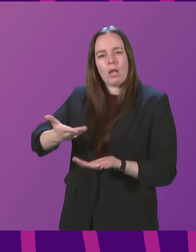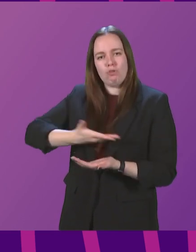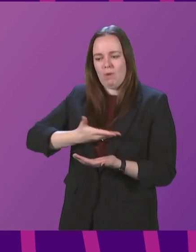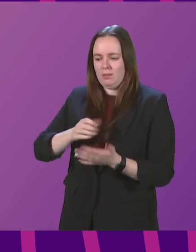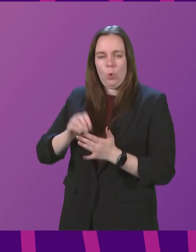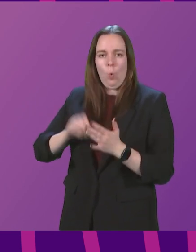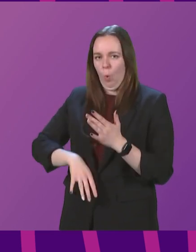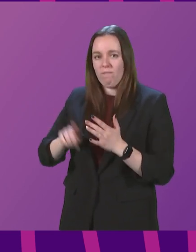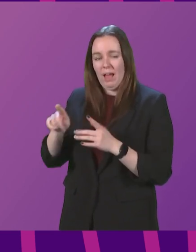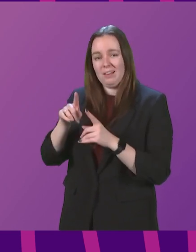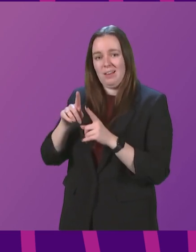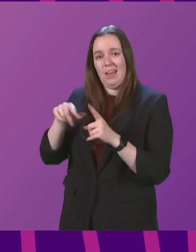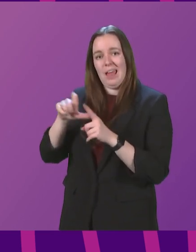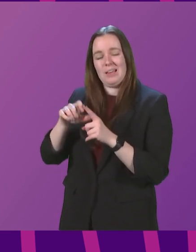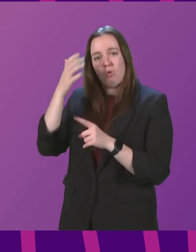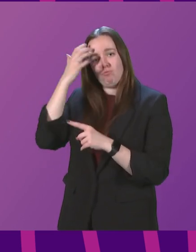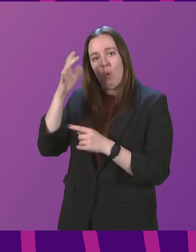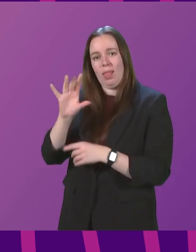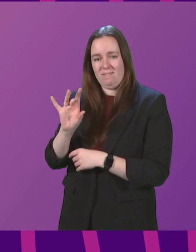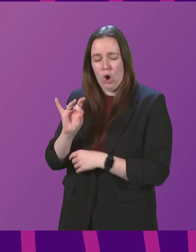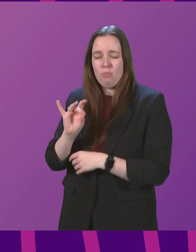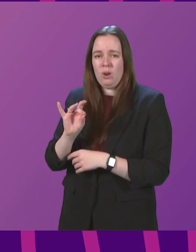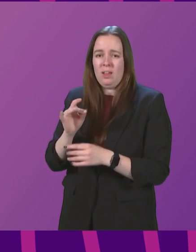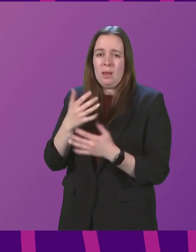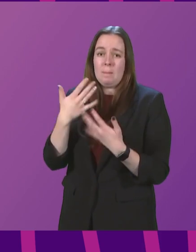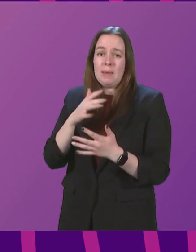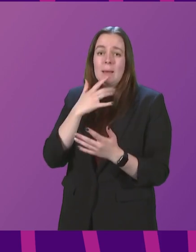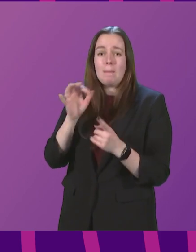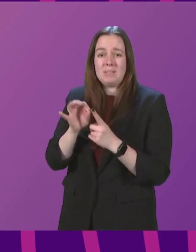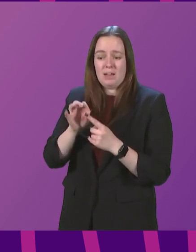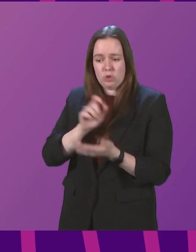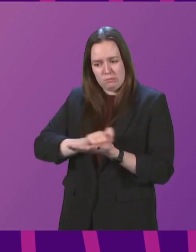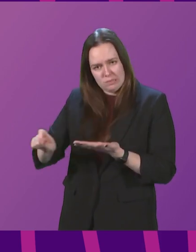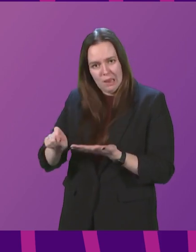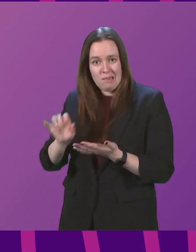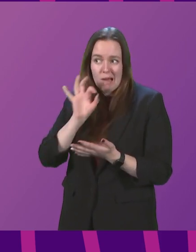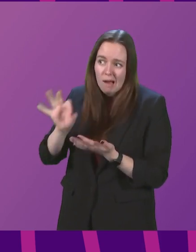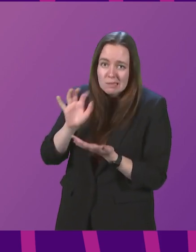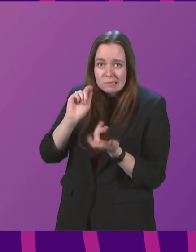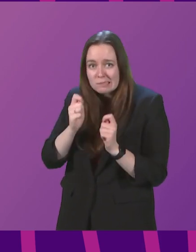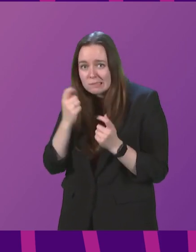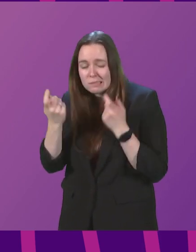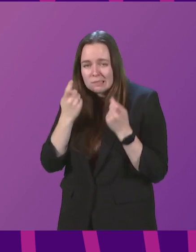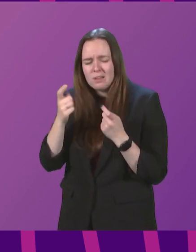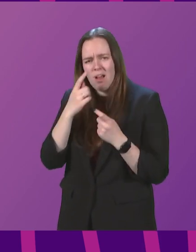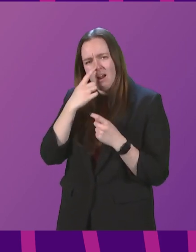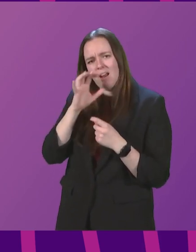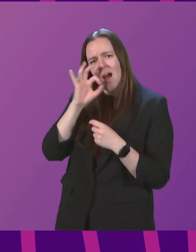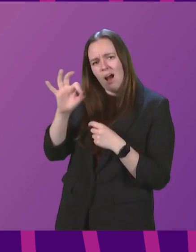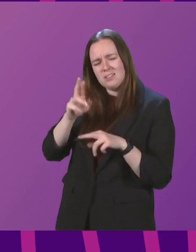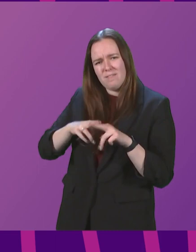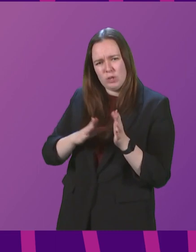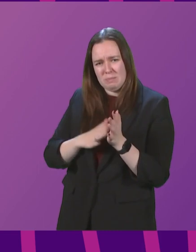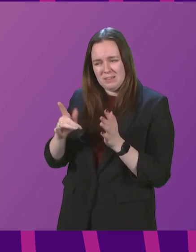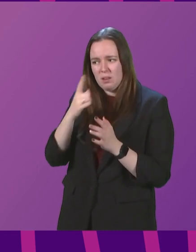Infirmary. Over 20,000 people have signed a petition calling for a rethink. So can I ask the First Minister specifically, does she agree with me that